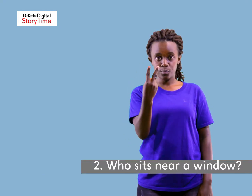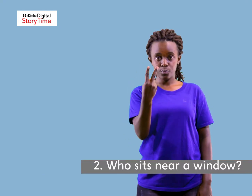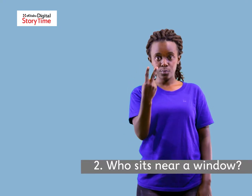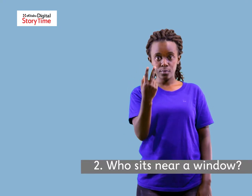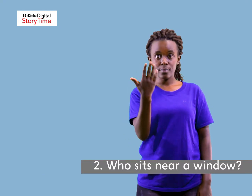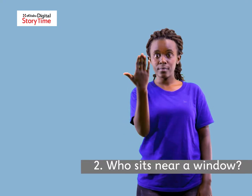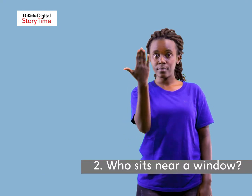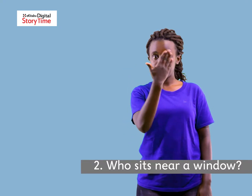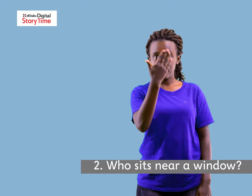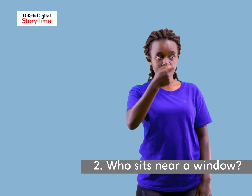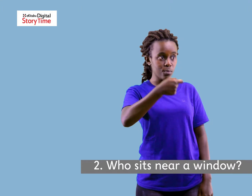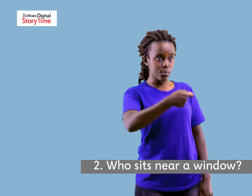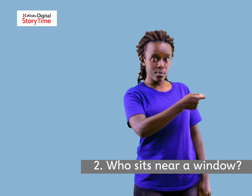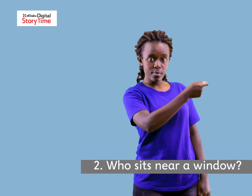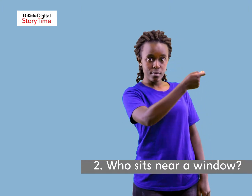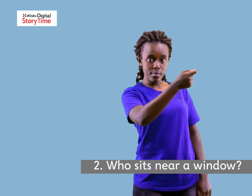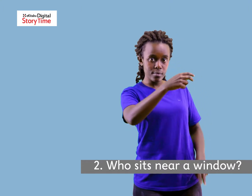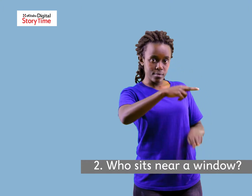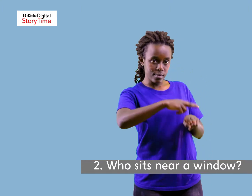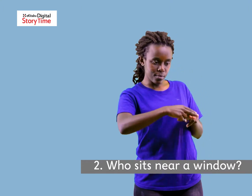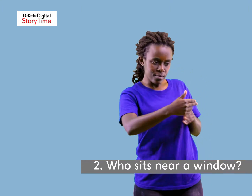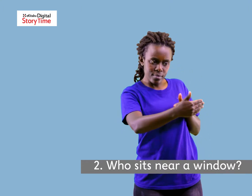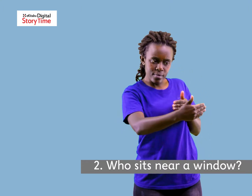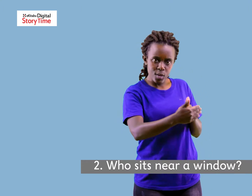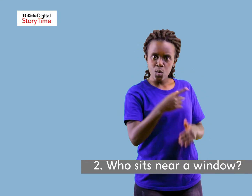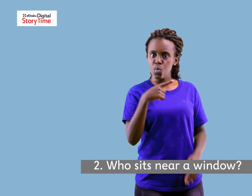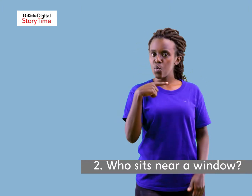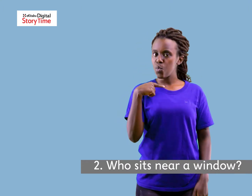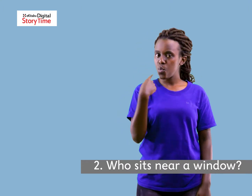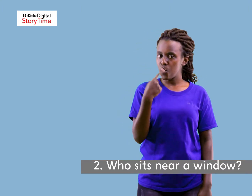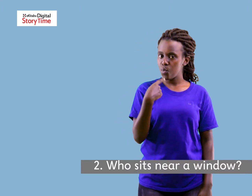Number two. Who sits near a window?